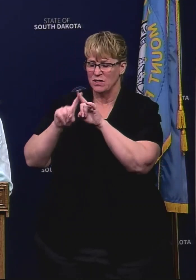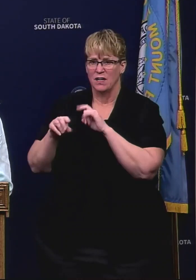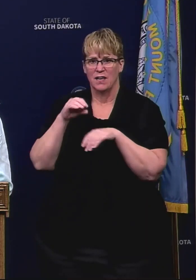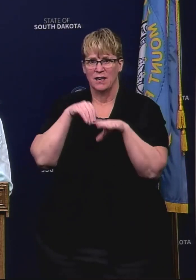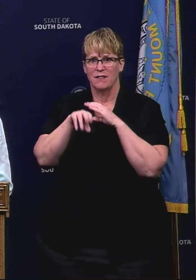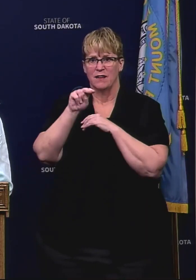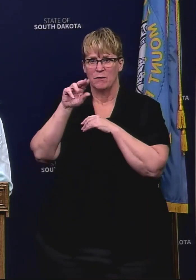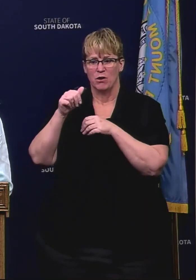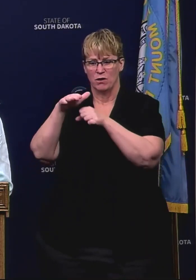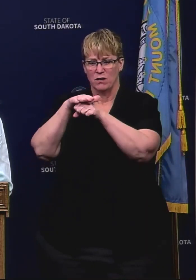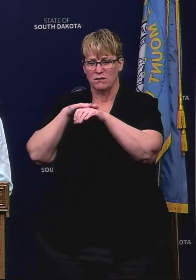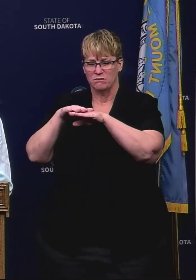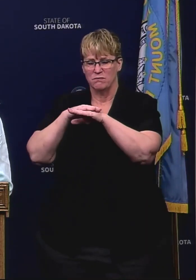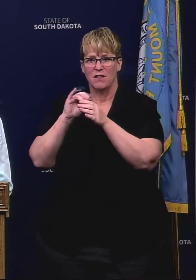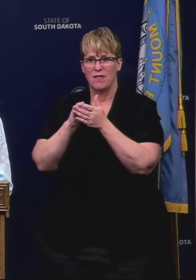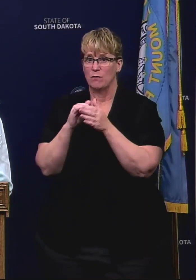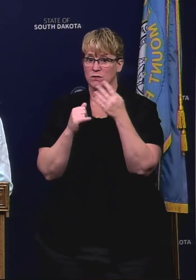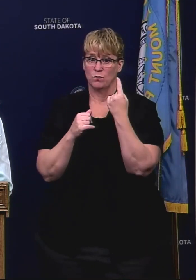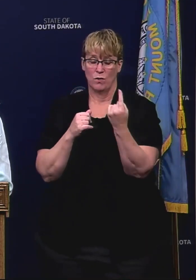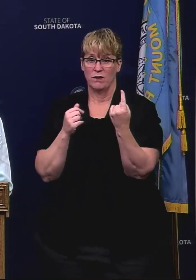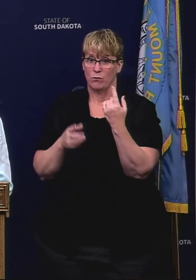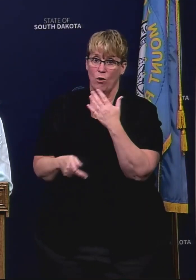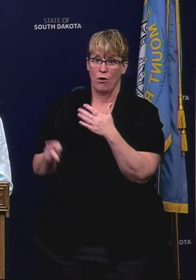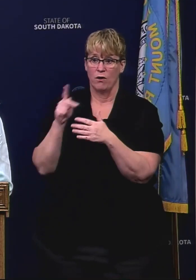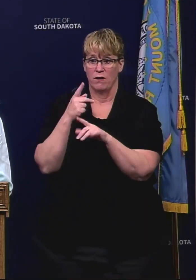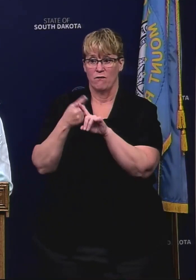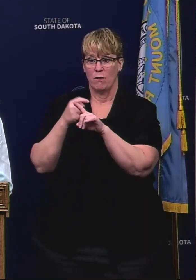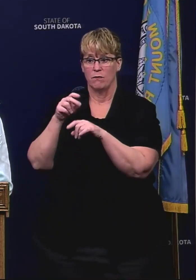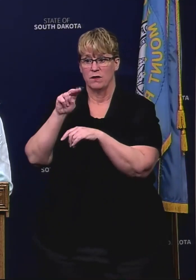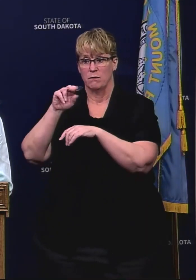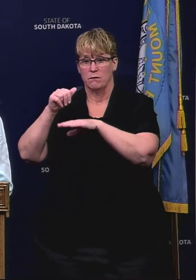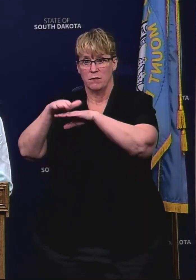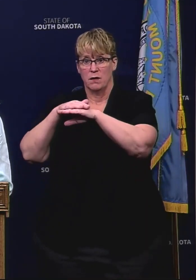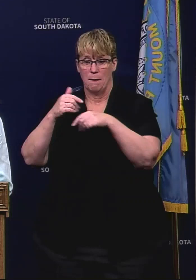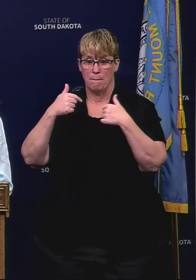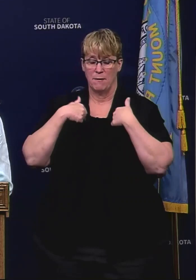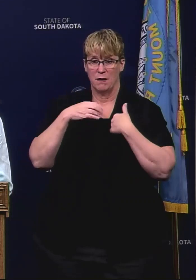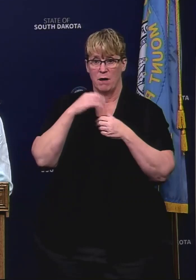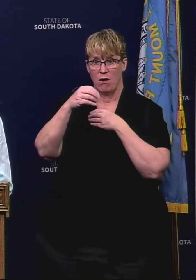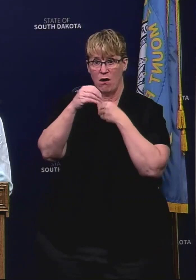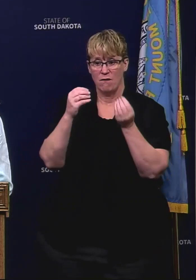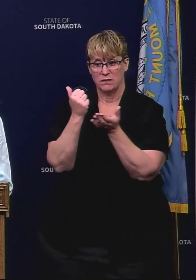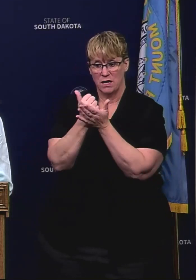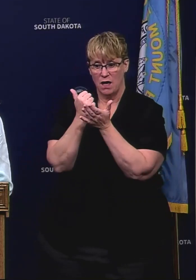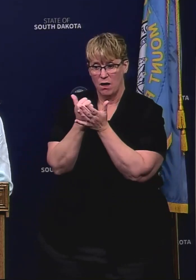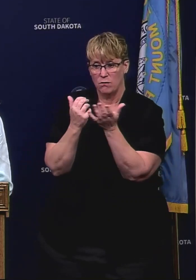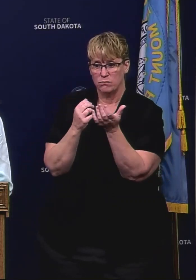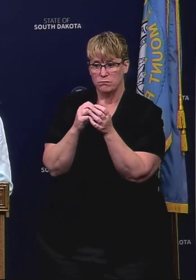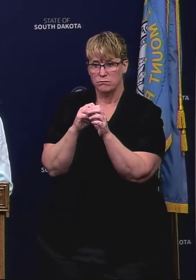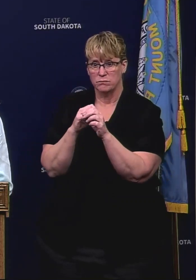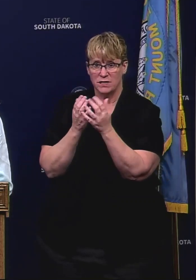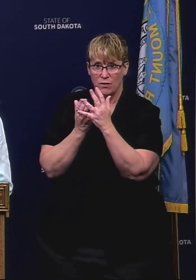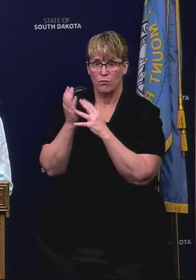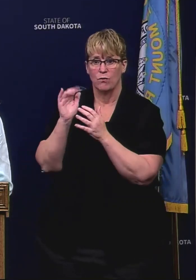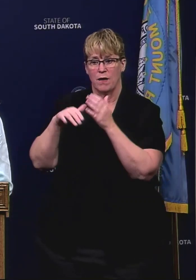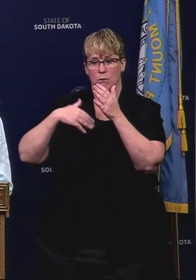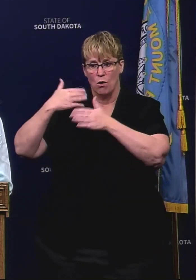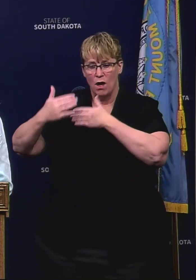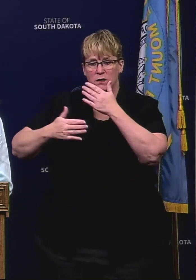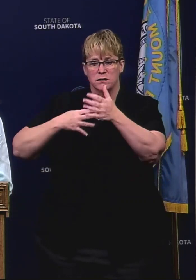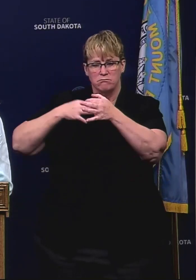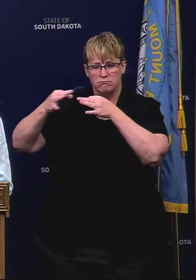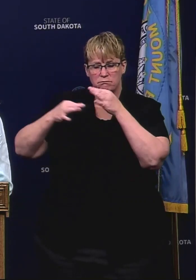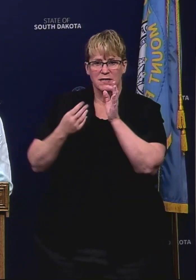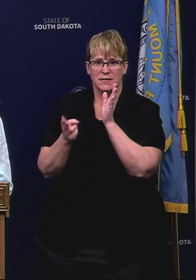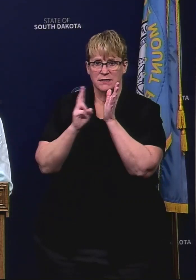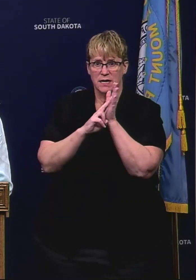areas that was one of the main priorities coming for our tribes that me and my office helped facilitate get through the process and